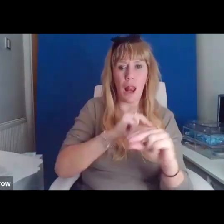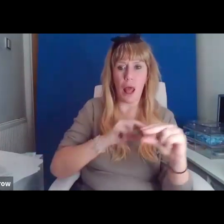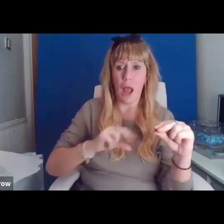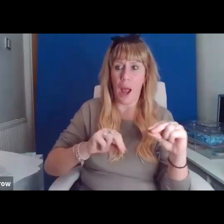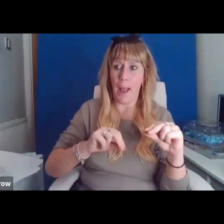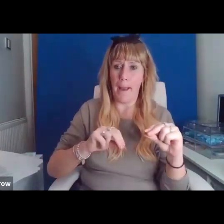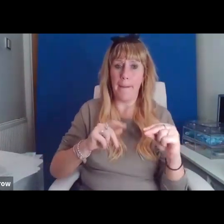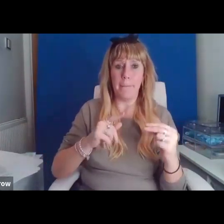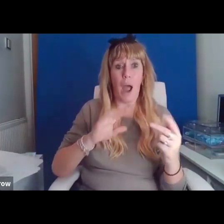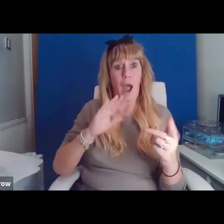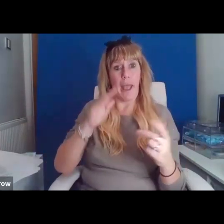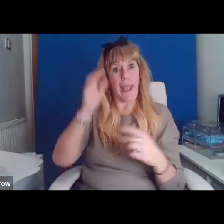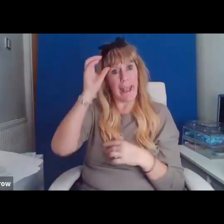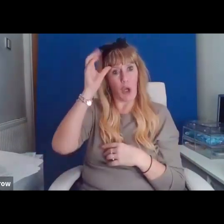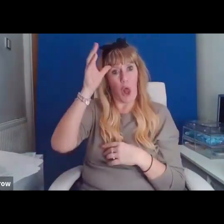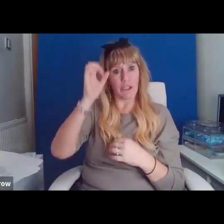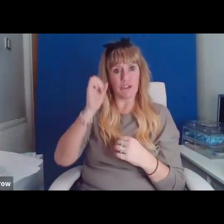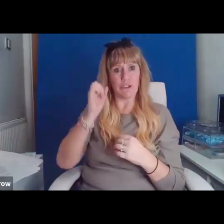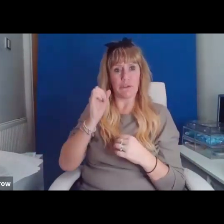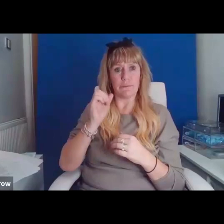released to the future.